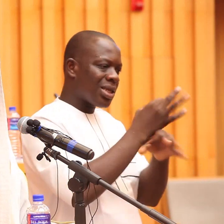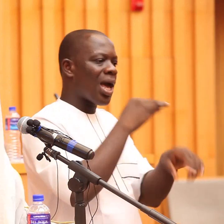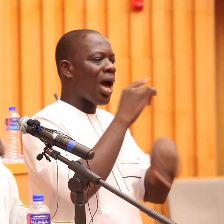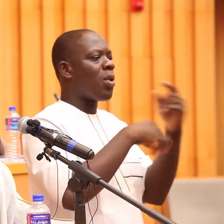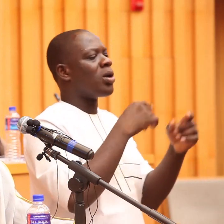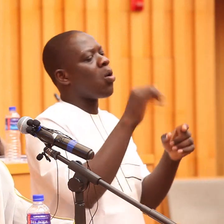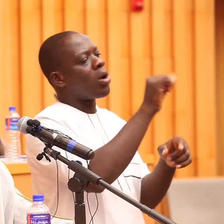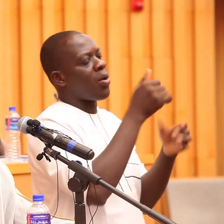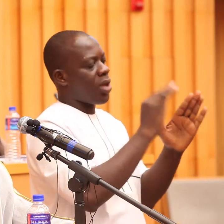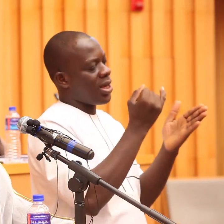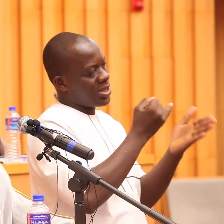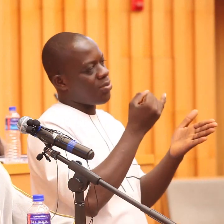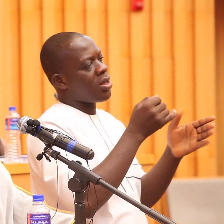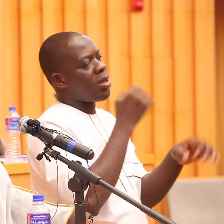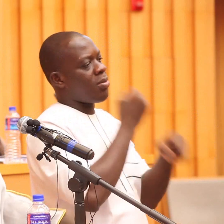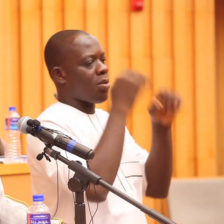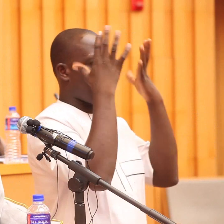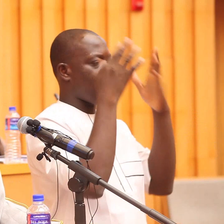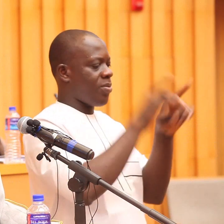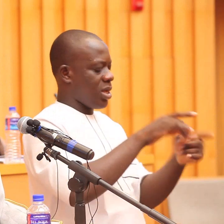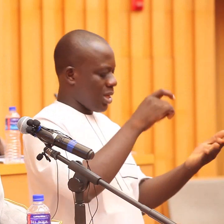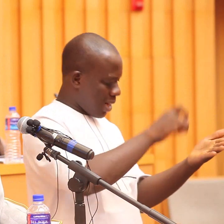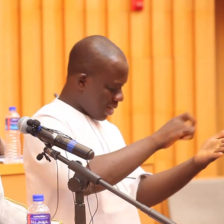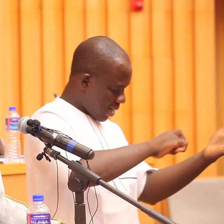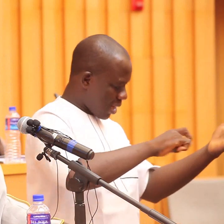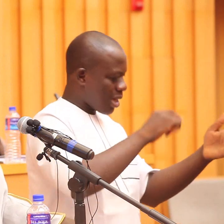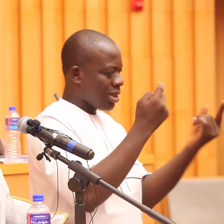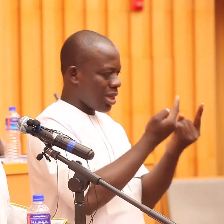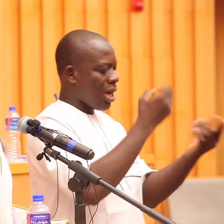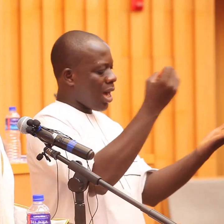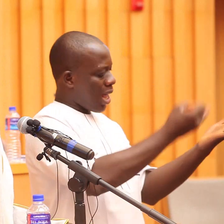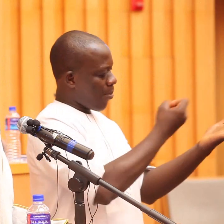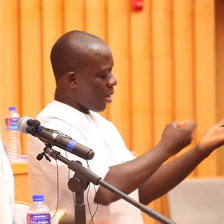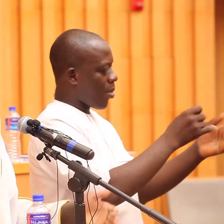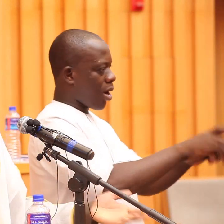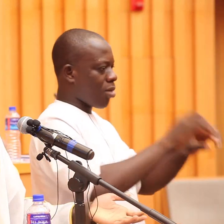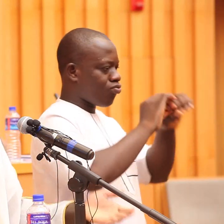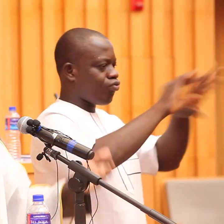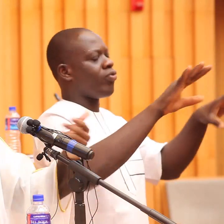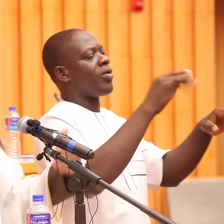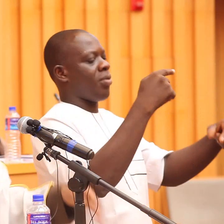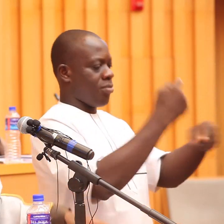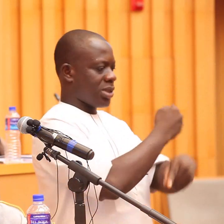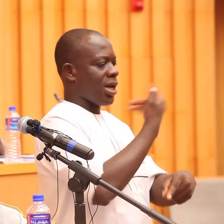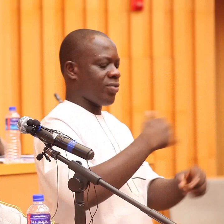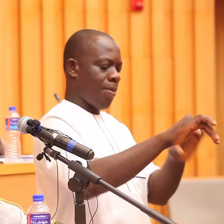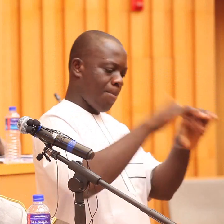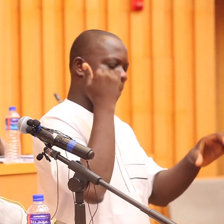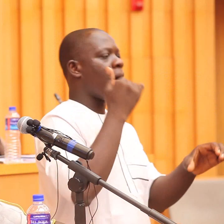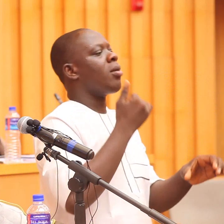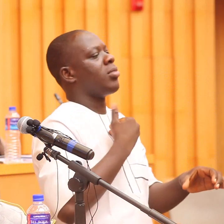nahu is my problem so if i write anything in arabic and i post him if there is mistake he will text everything